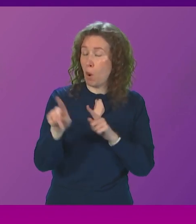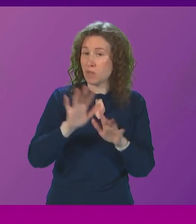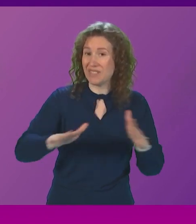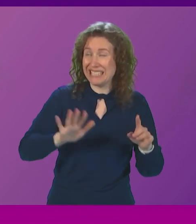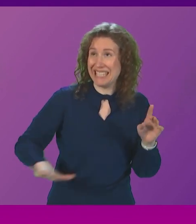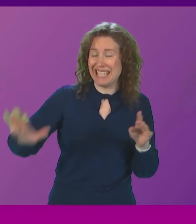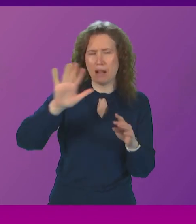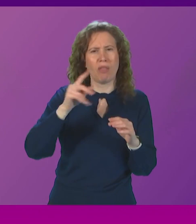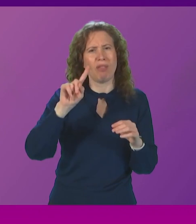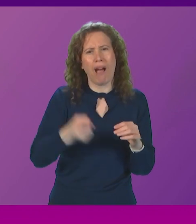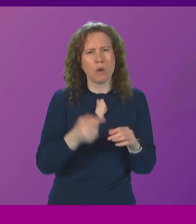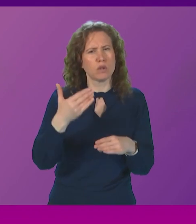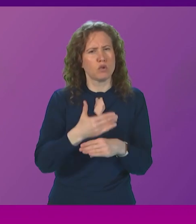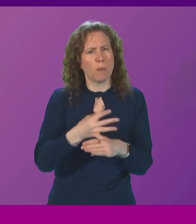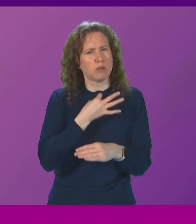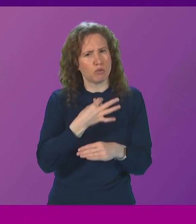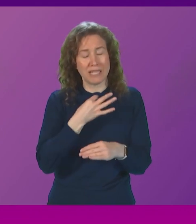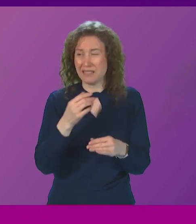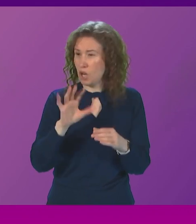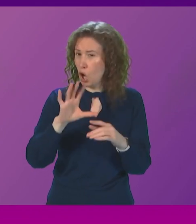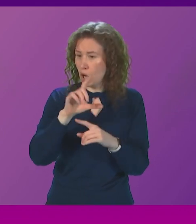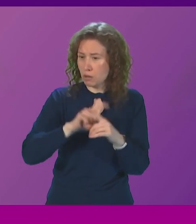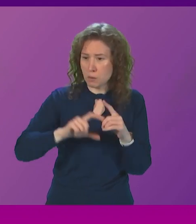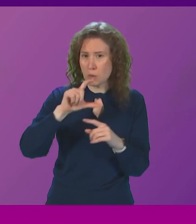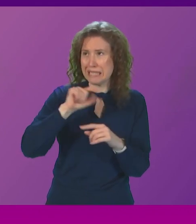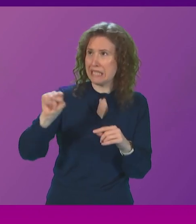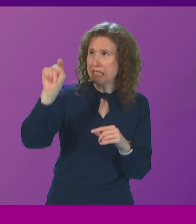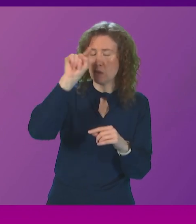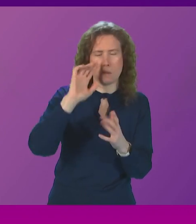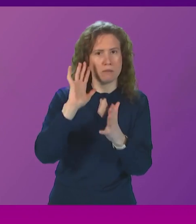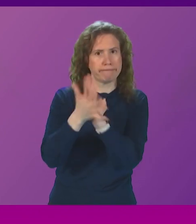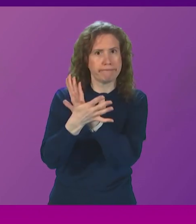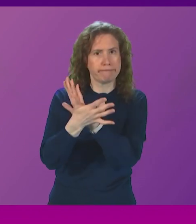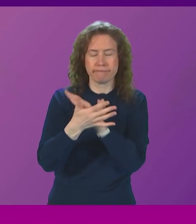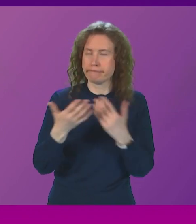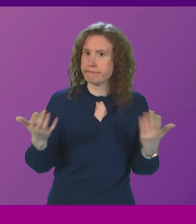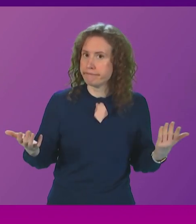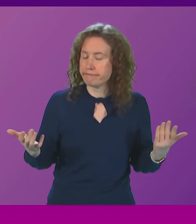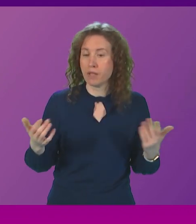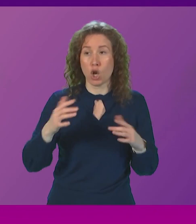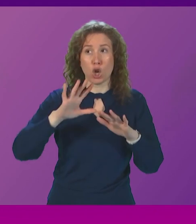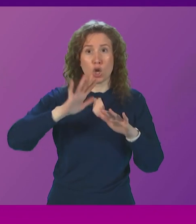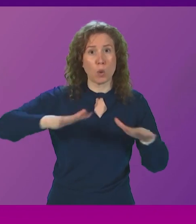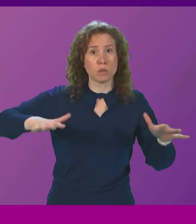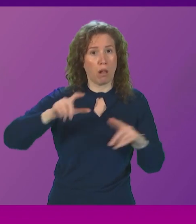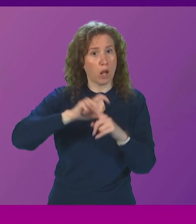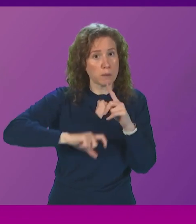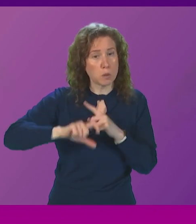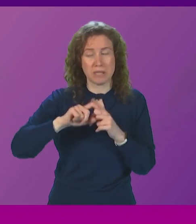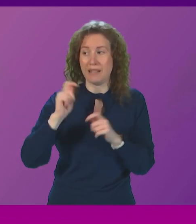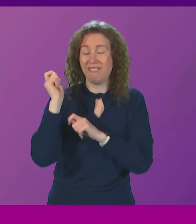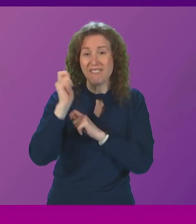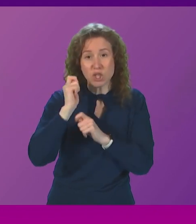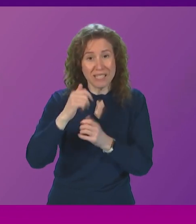thousands of jobs at risk and it would devastate coastal, rural and fishing areas. Coastal communities, the fishing